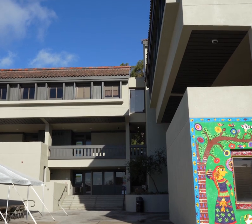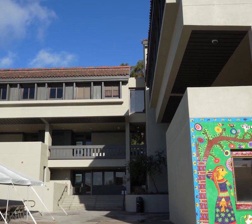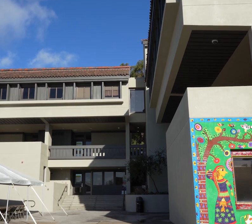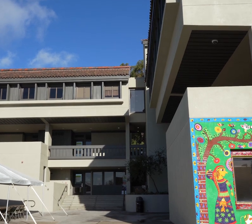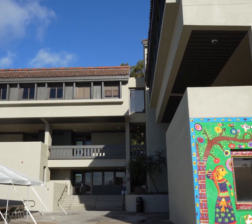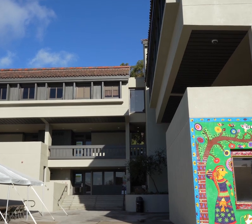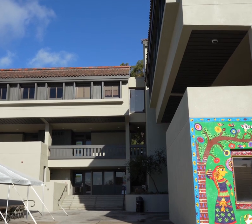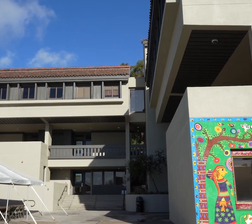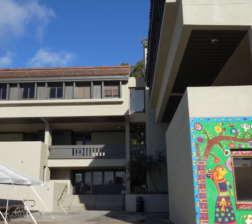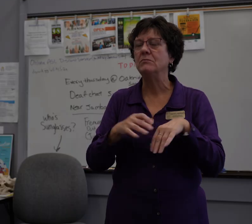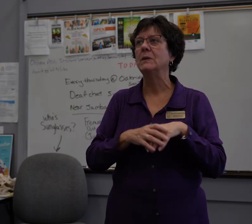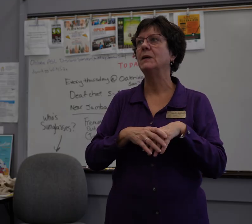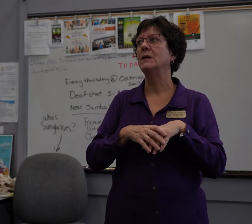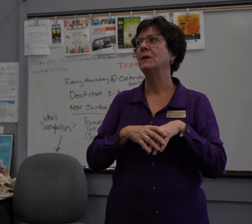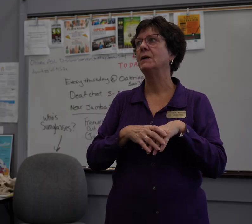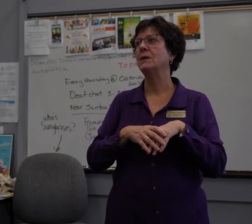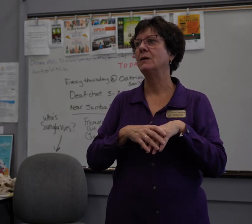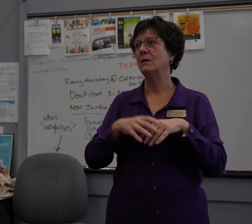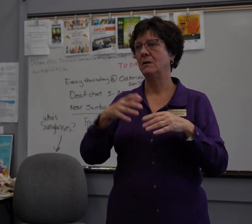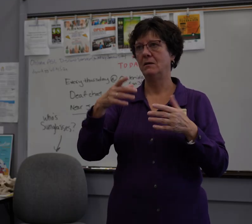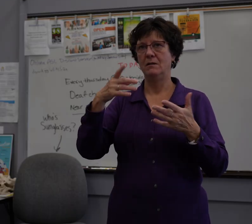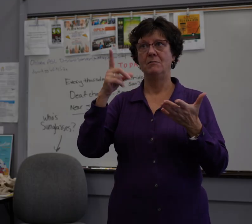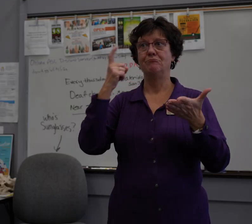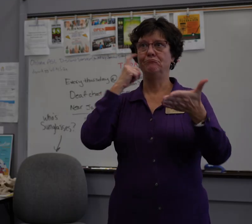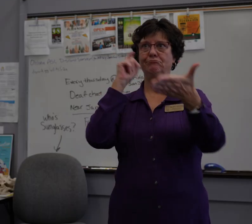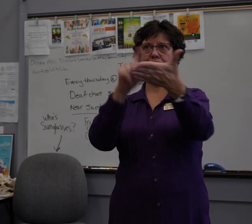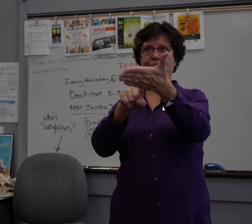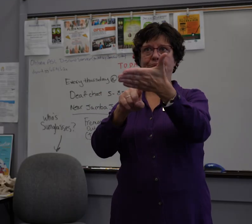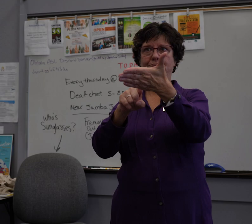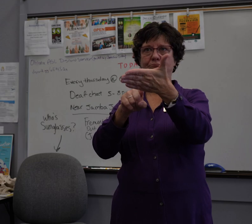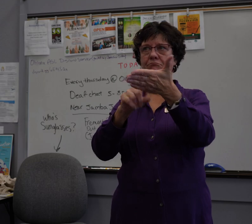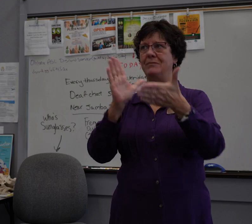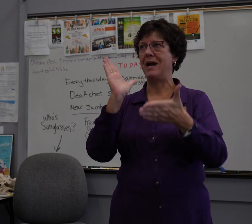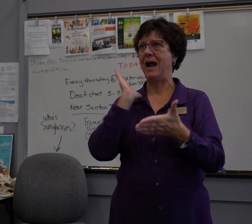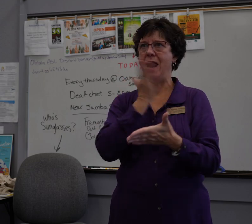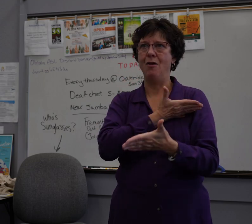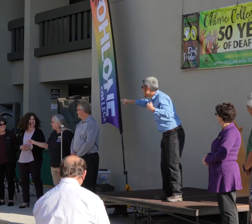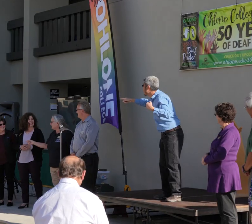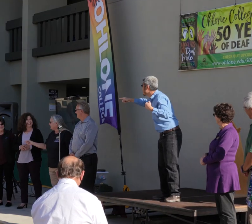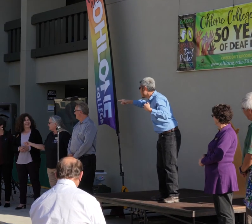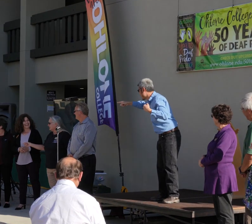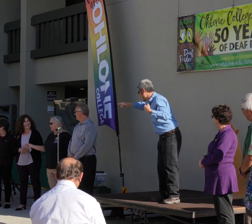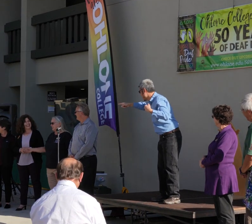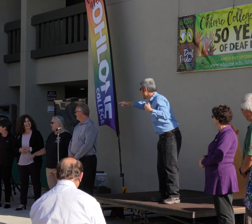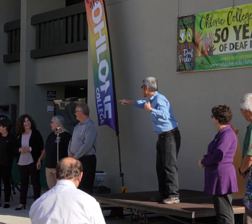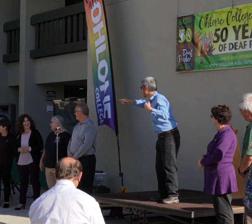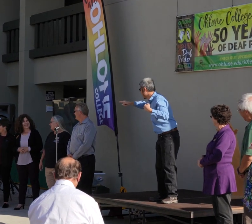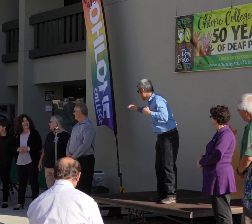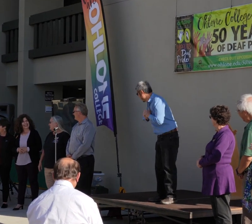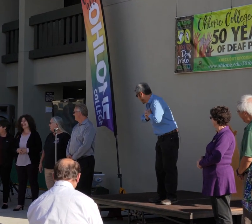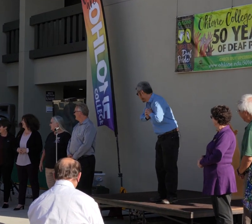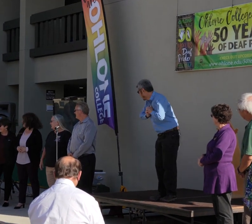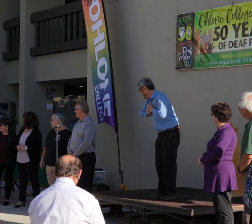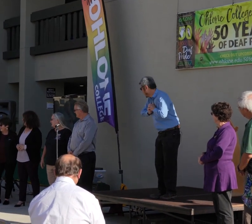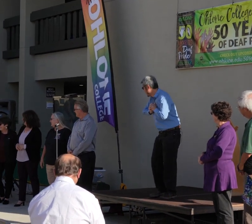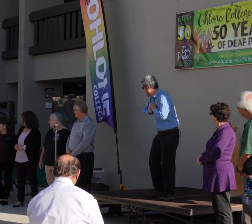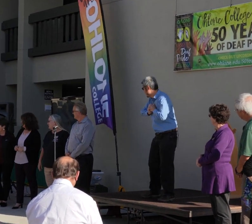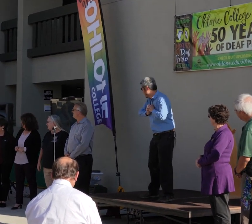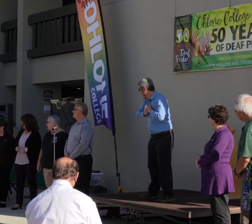It is very important, significant recognition. We are recognizing our community, our